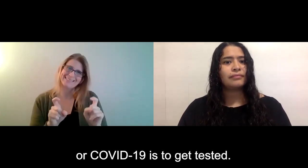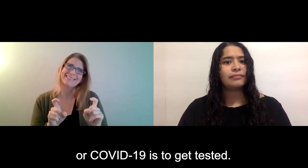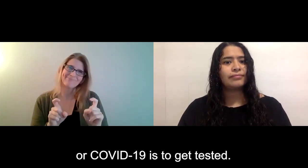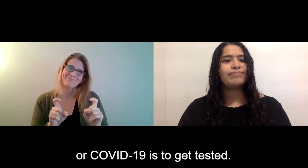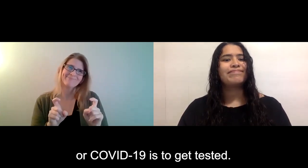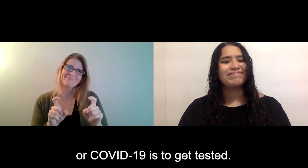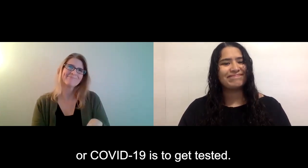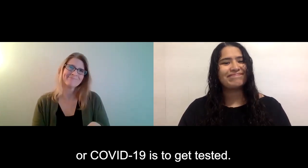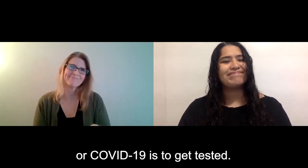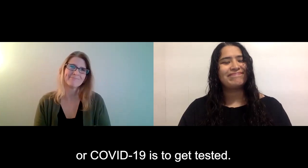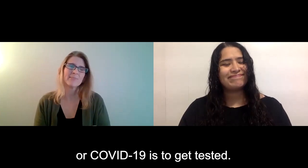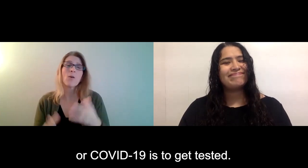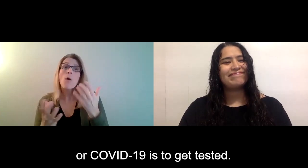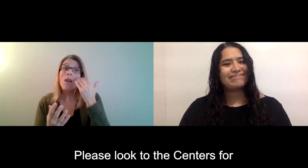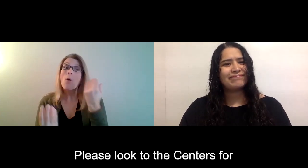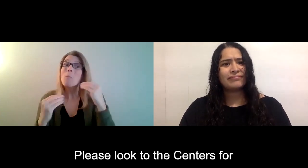to go and get tested.